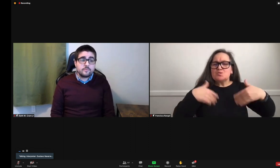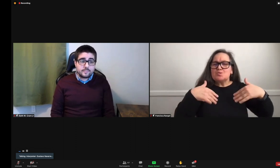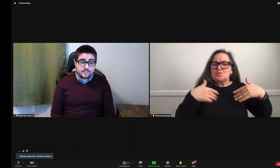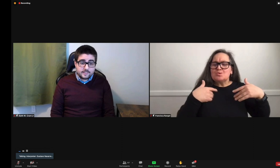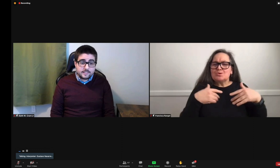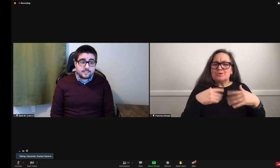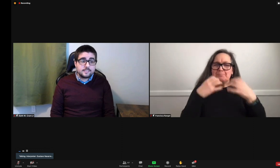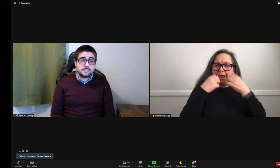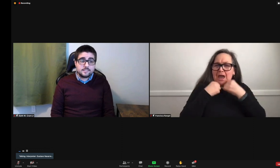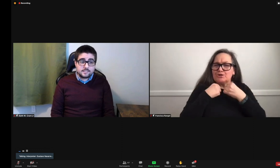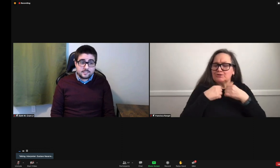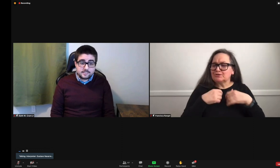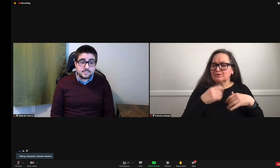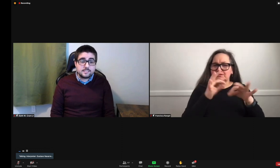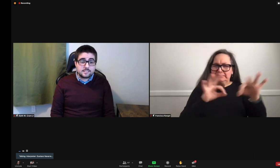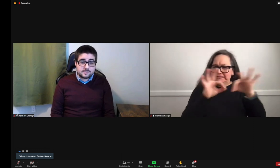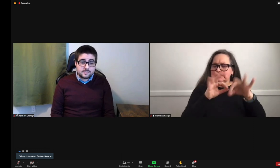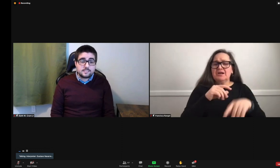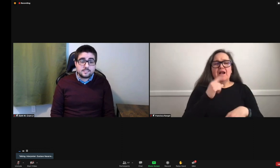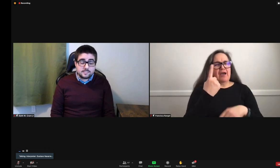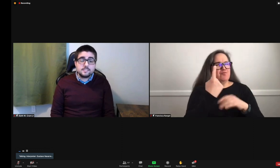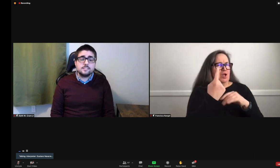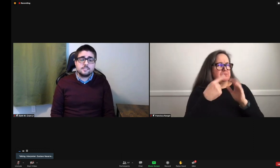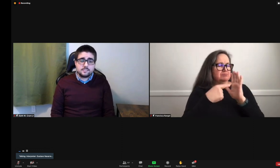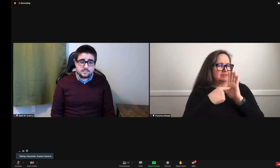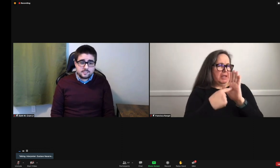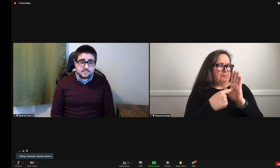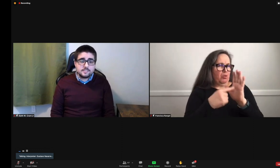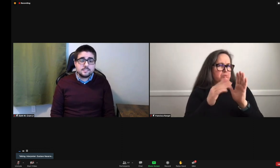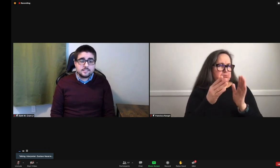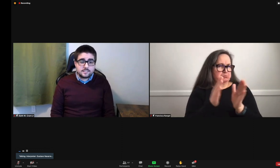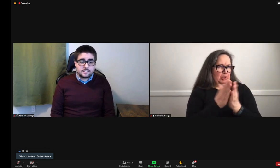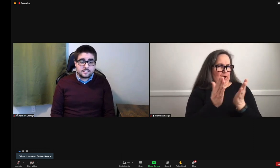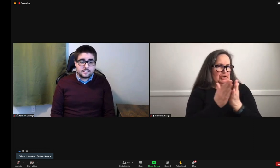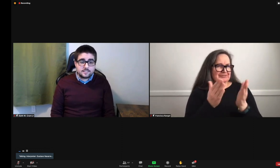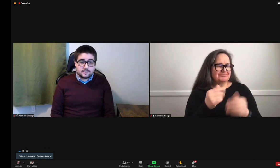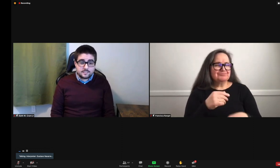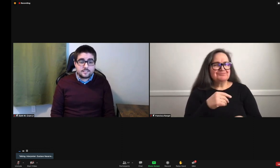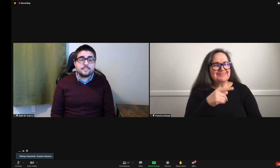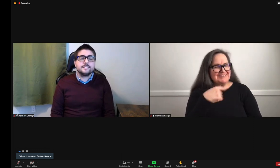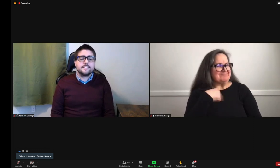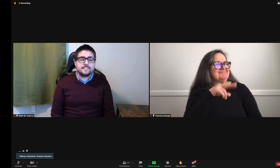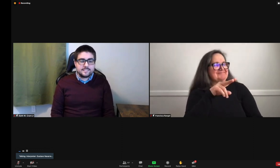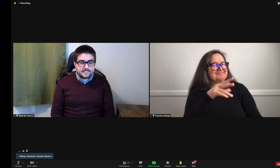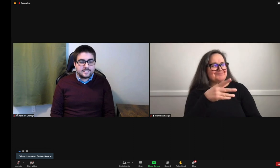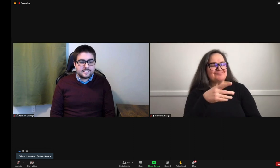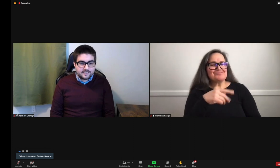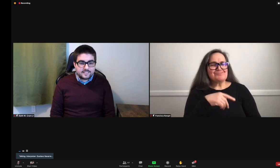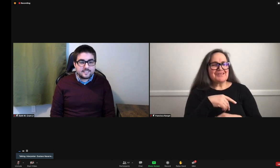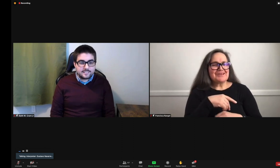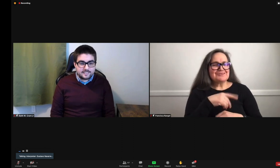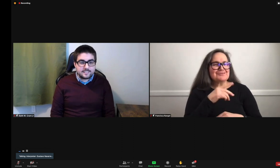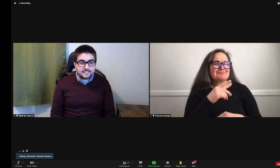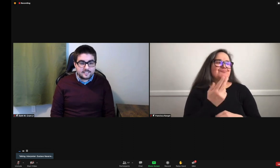and having representation, I think it's definitely important, and one of the books definitely does that, I think, that's